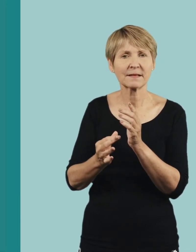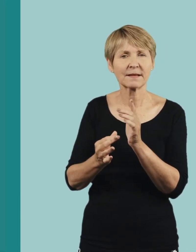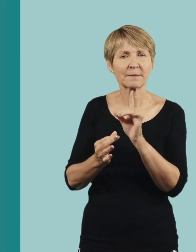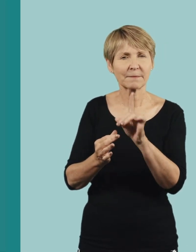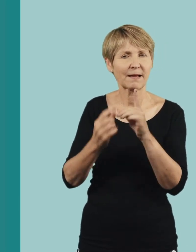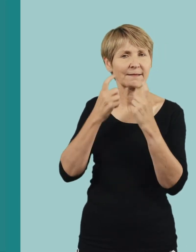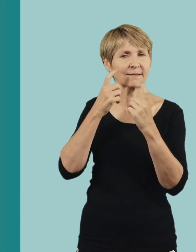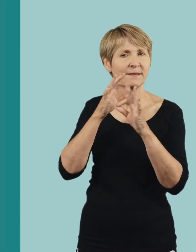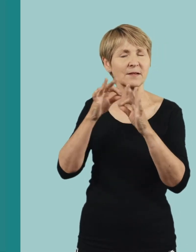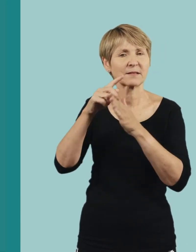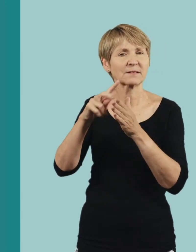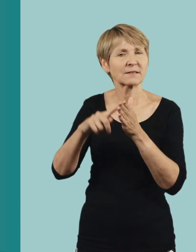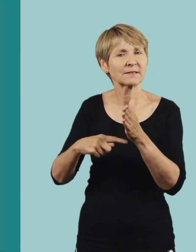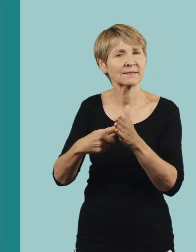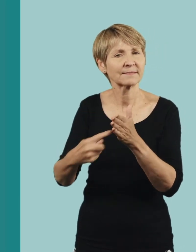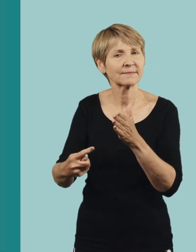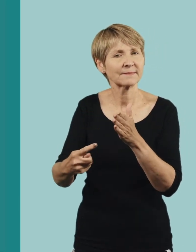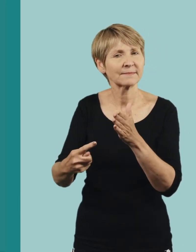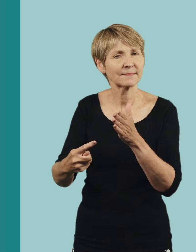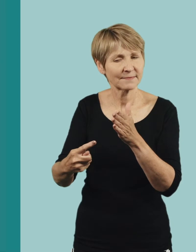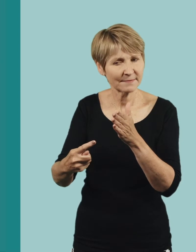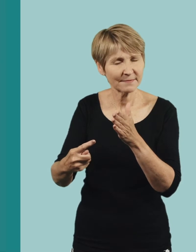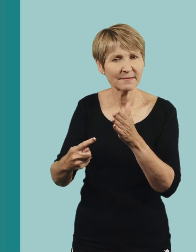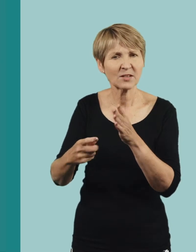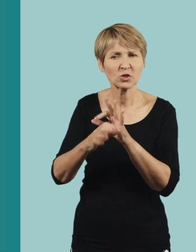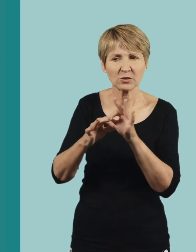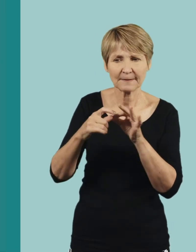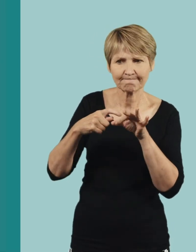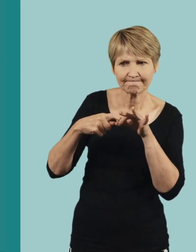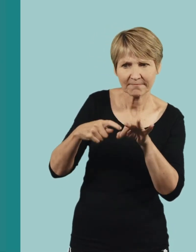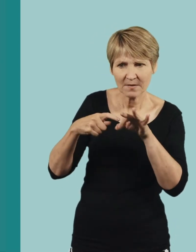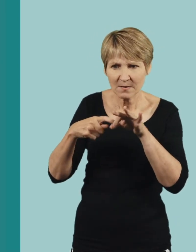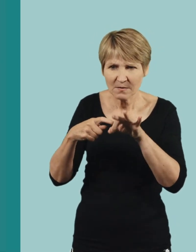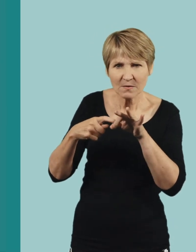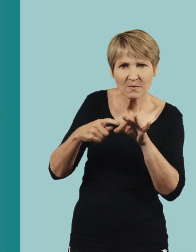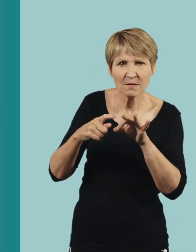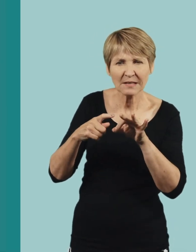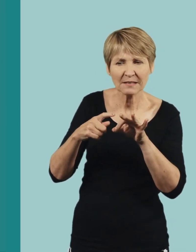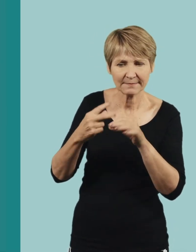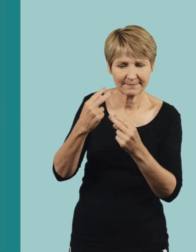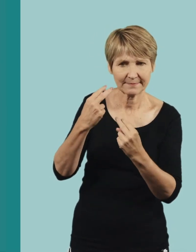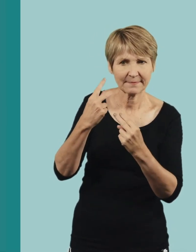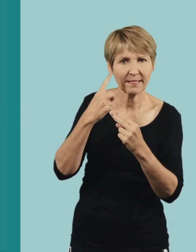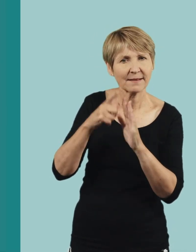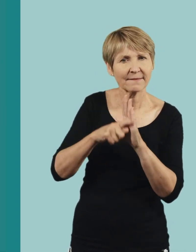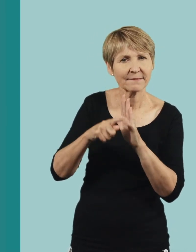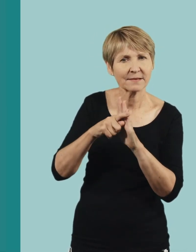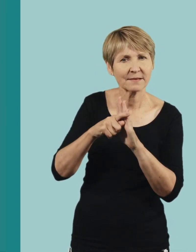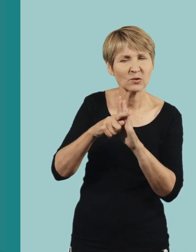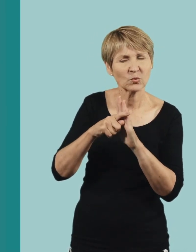way. Avoid questions that are too personal or might carry negative assumptions or connotations. For example,